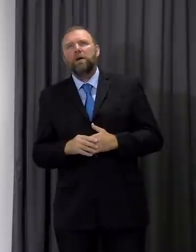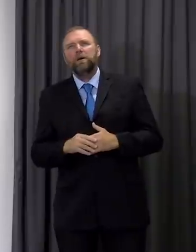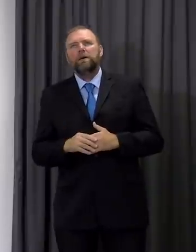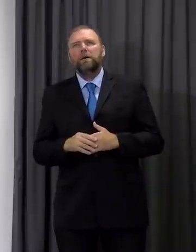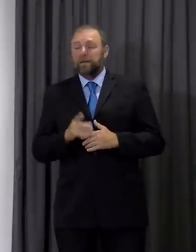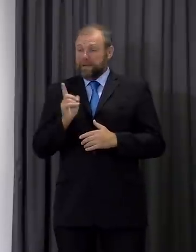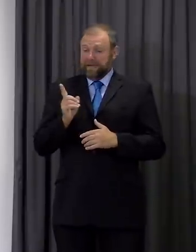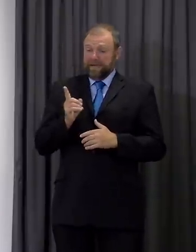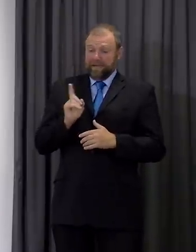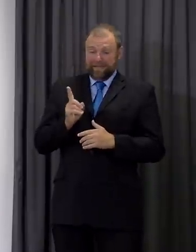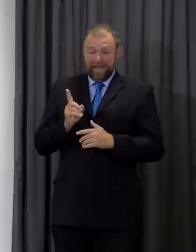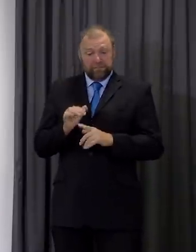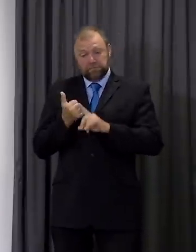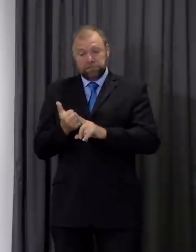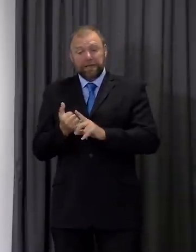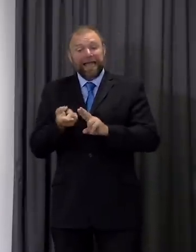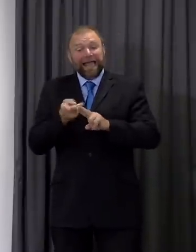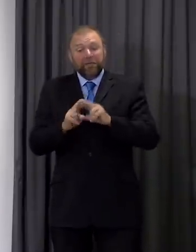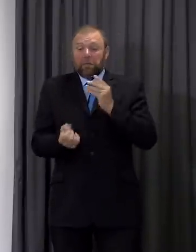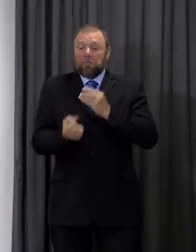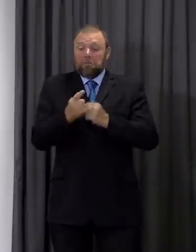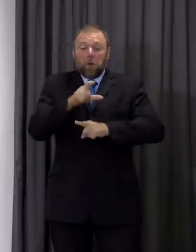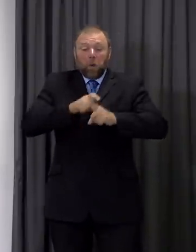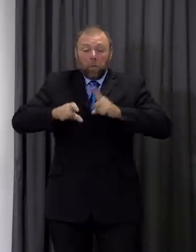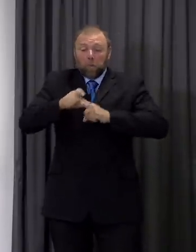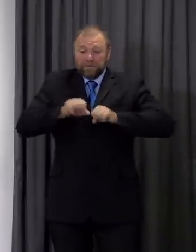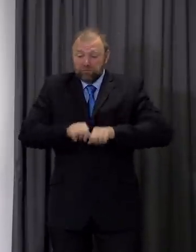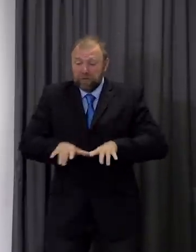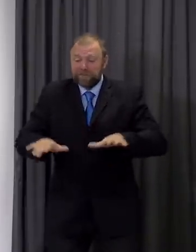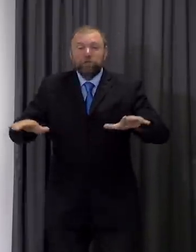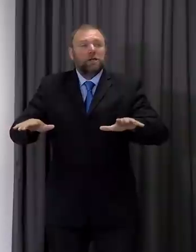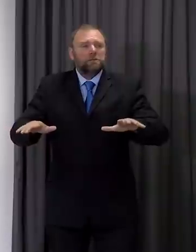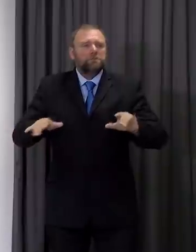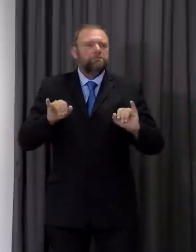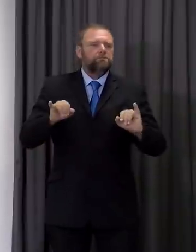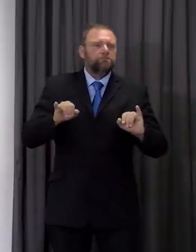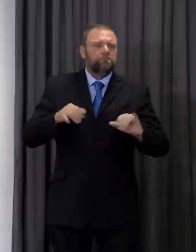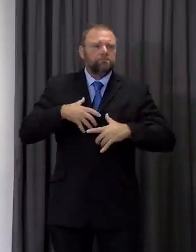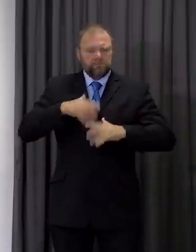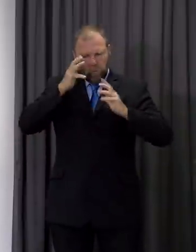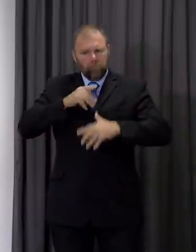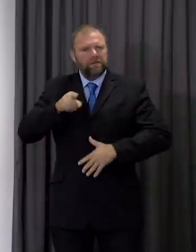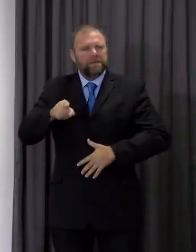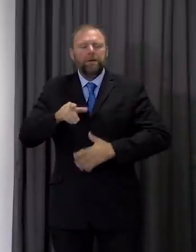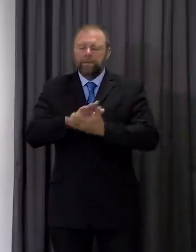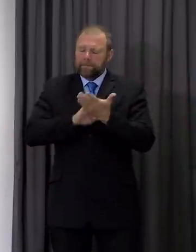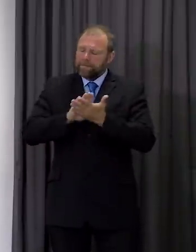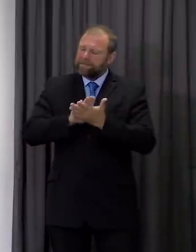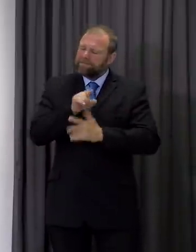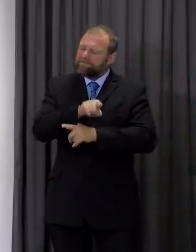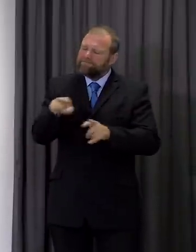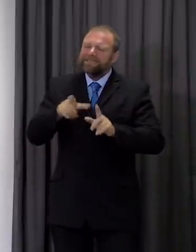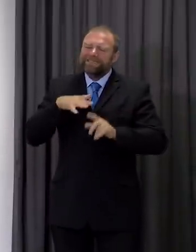transmission that again underpins my point that it's really really important that people are honest with contact traces